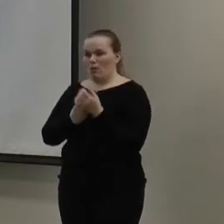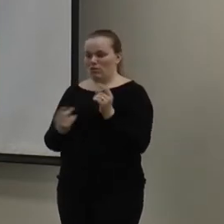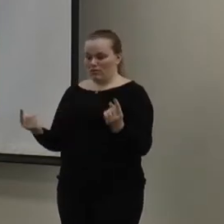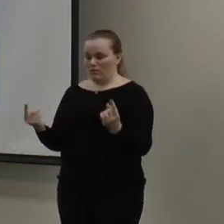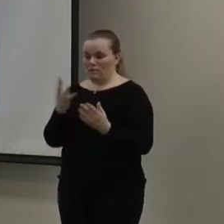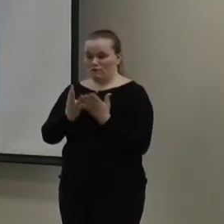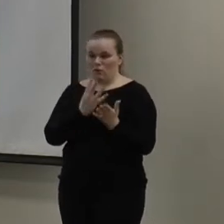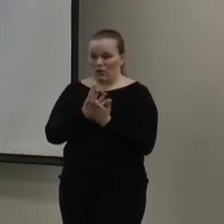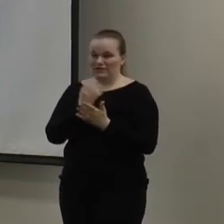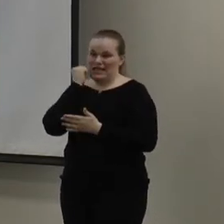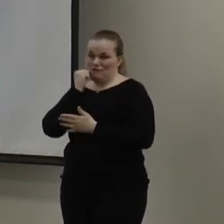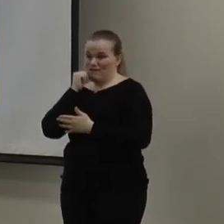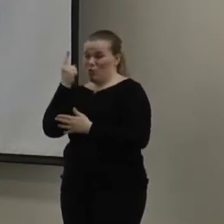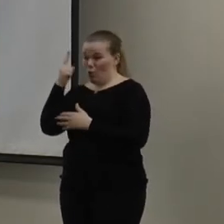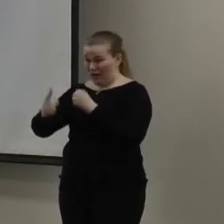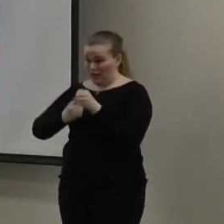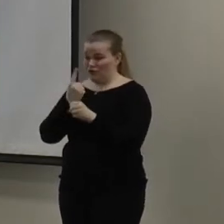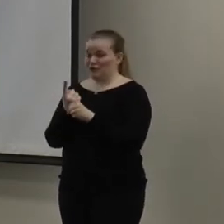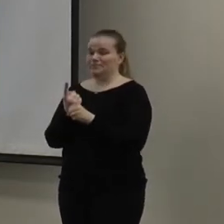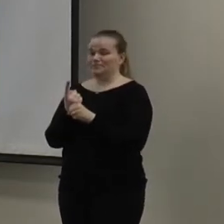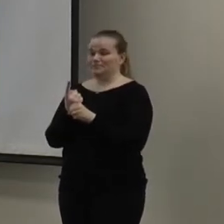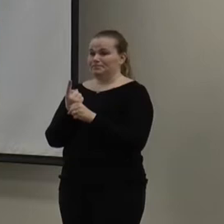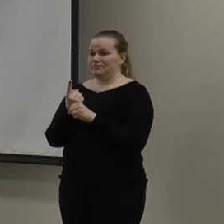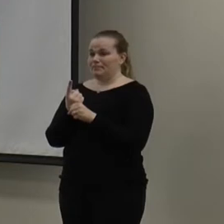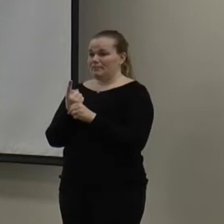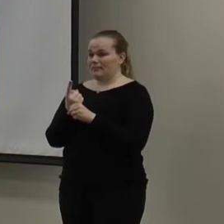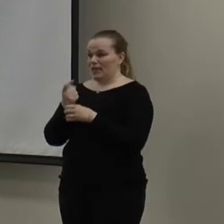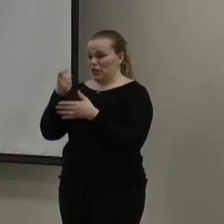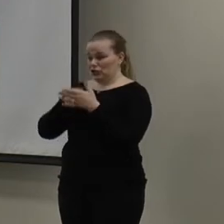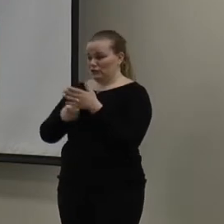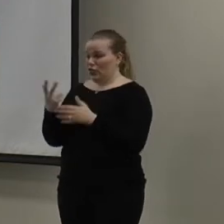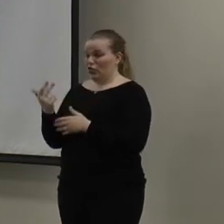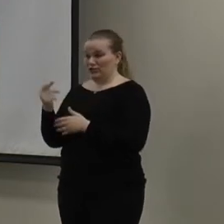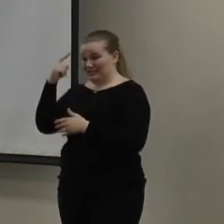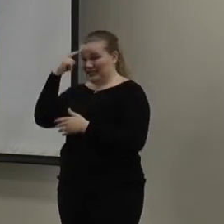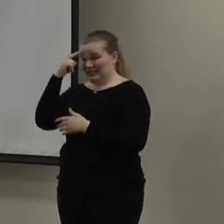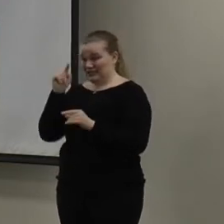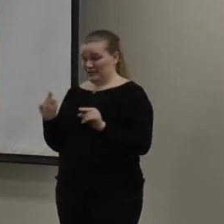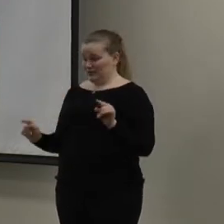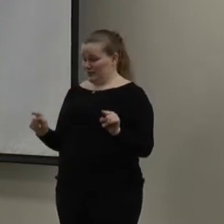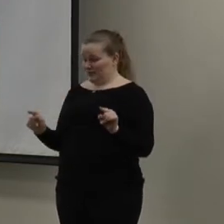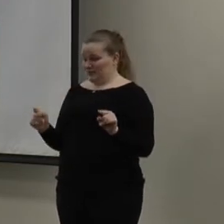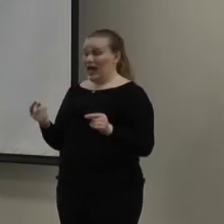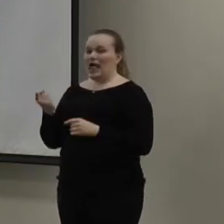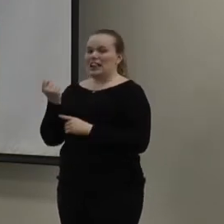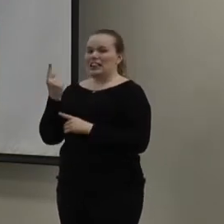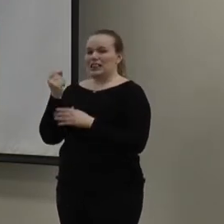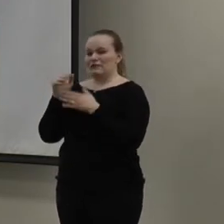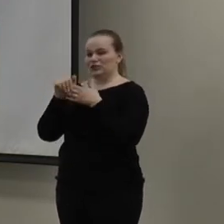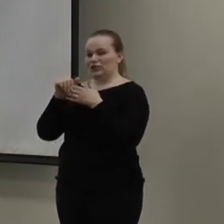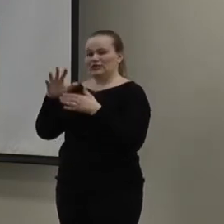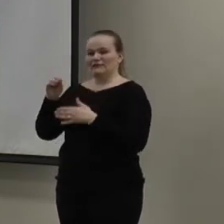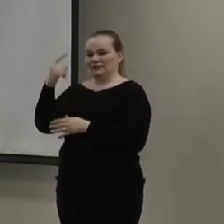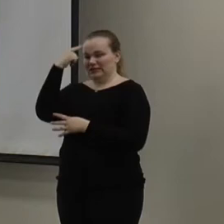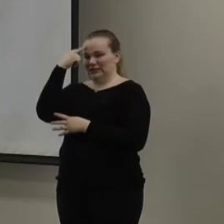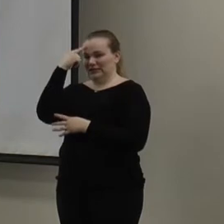every day for a year, the charge at 13 cents per kilowatt hour would be $11.50